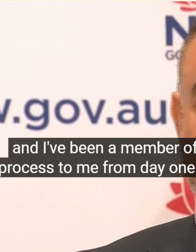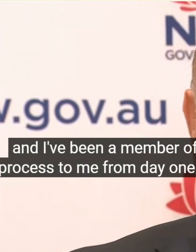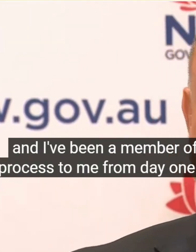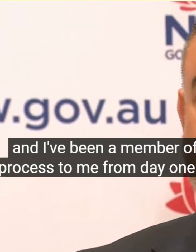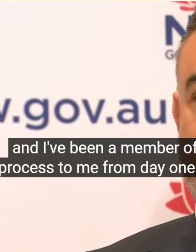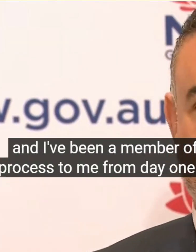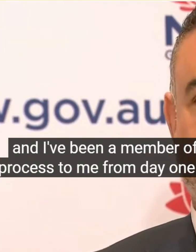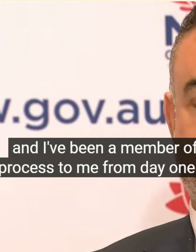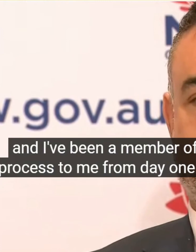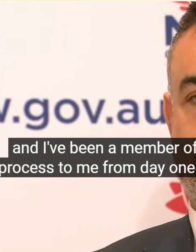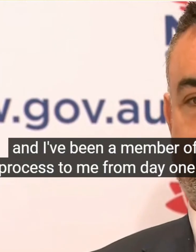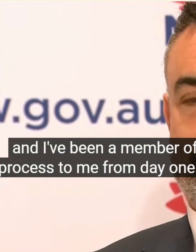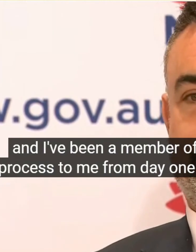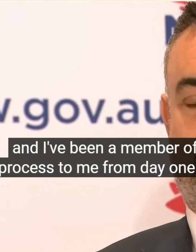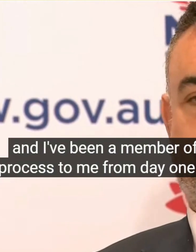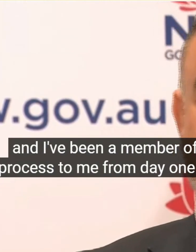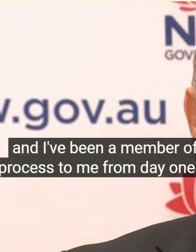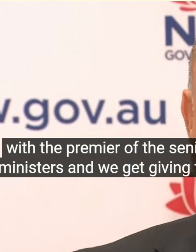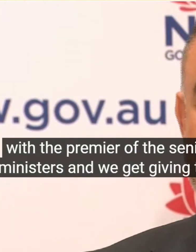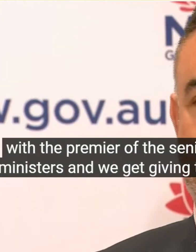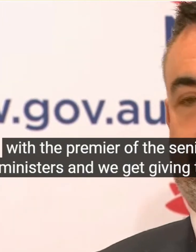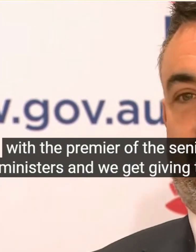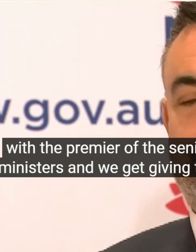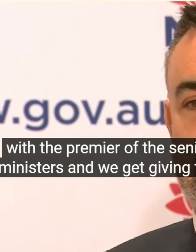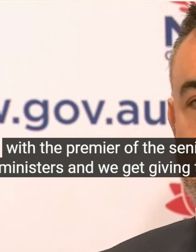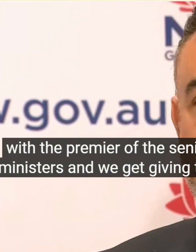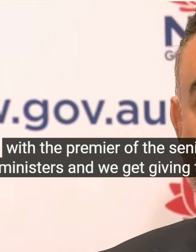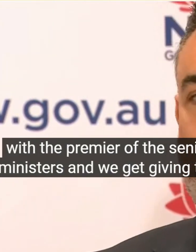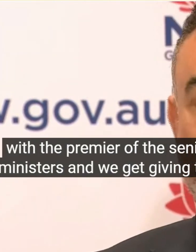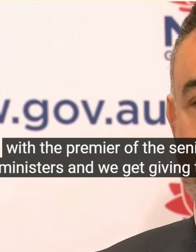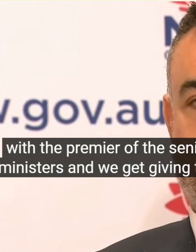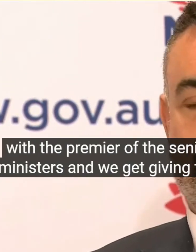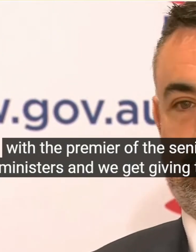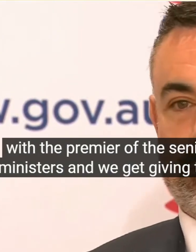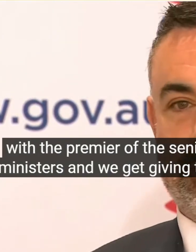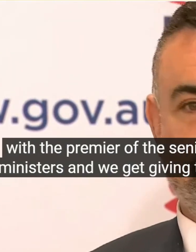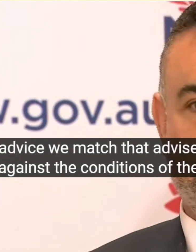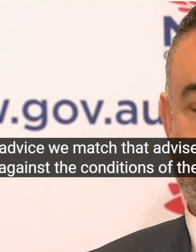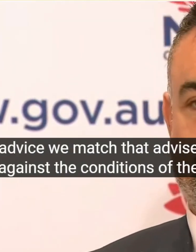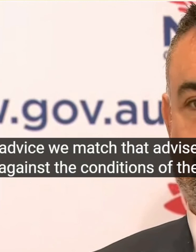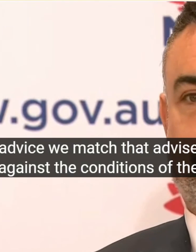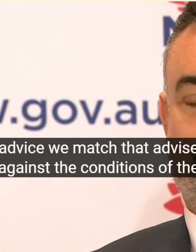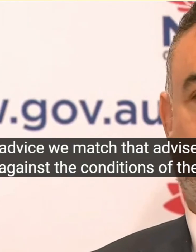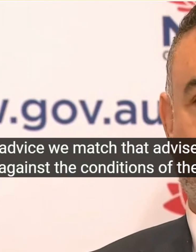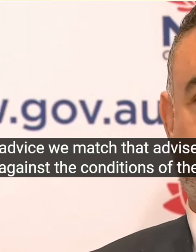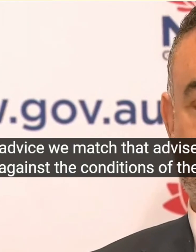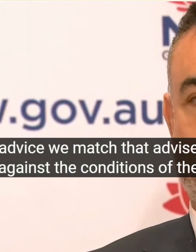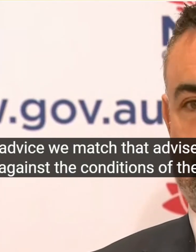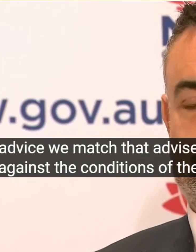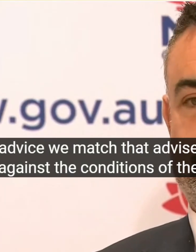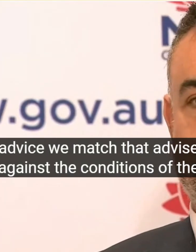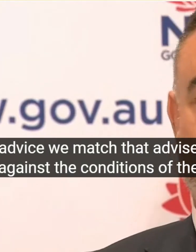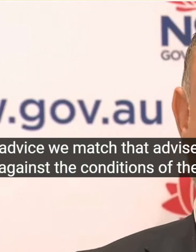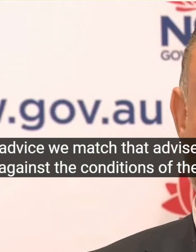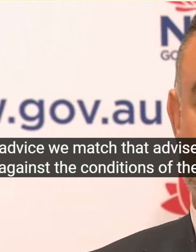We Match That Advice Against The Issues Of The Day And You Always Leave Tools In The Toolbox That You Can Apply